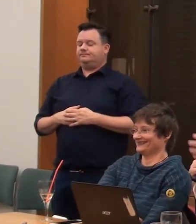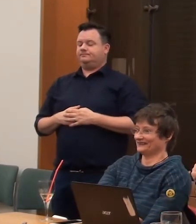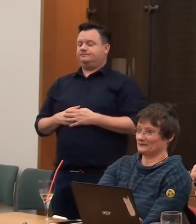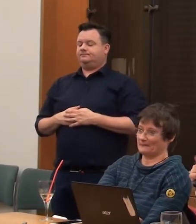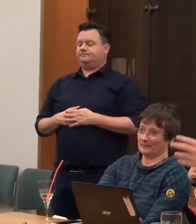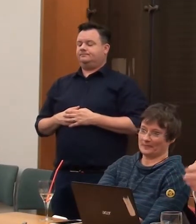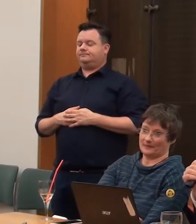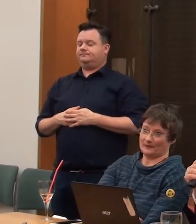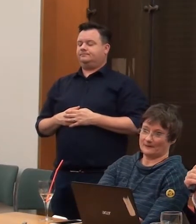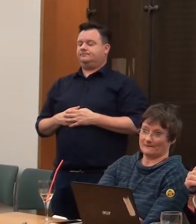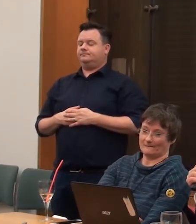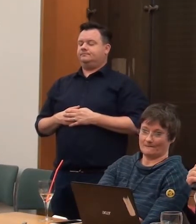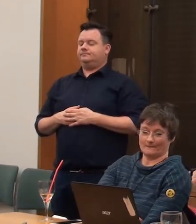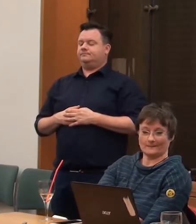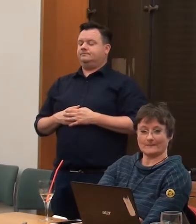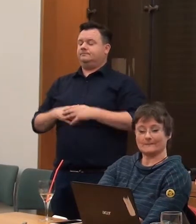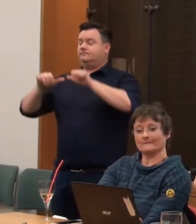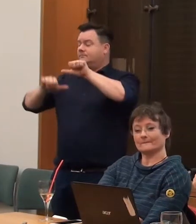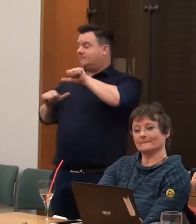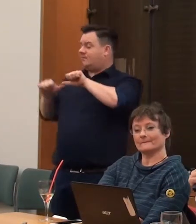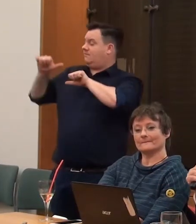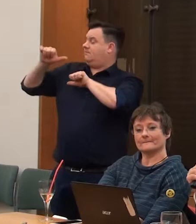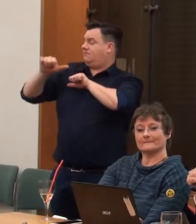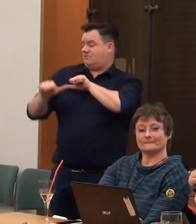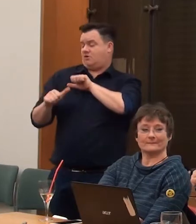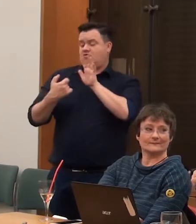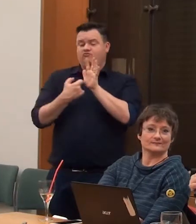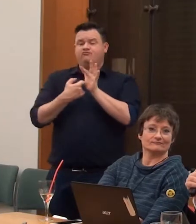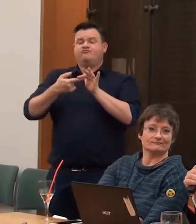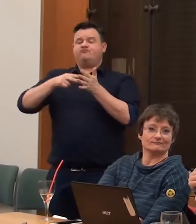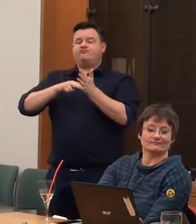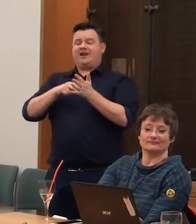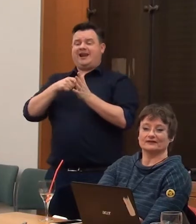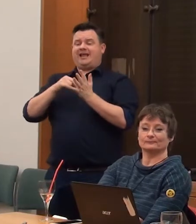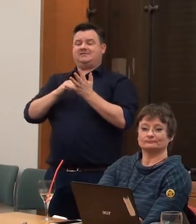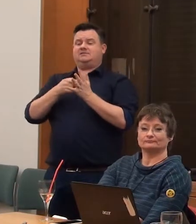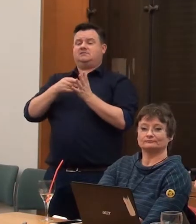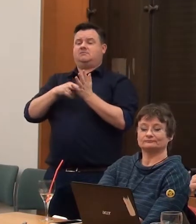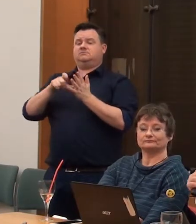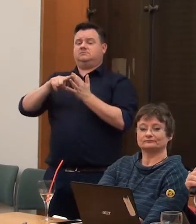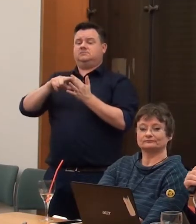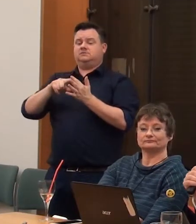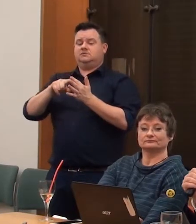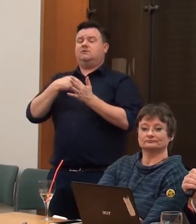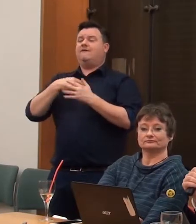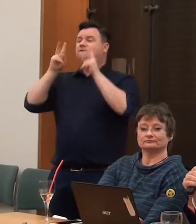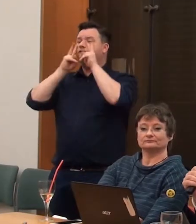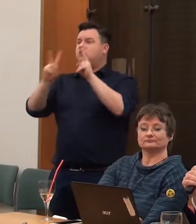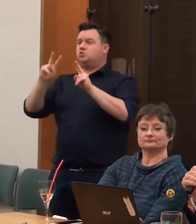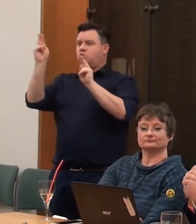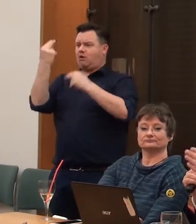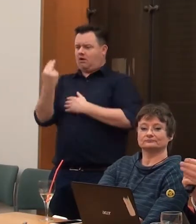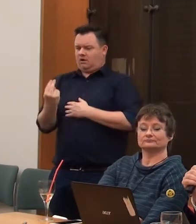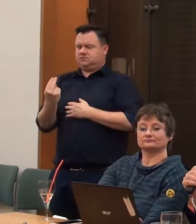As we go on and be into the Renaissance, really the Renaissance brought visual art to the fore, the apprenticeship